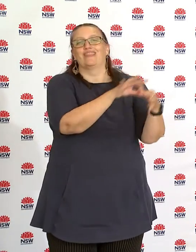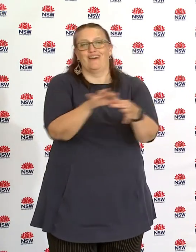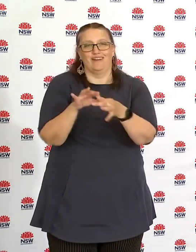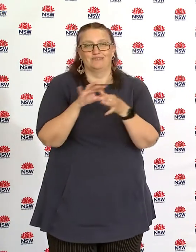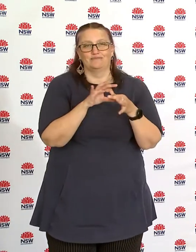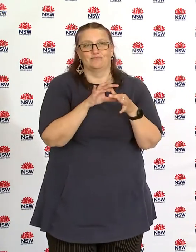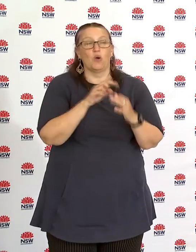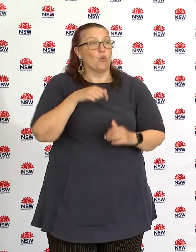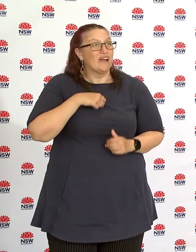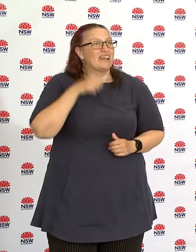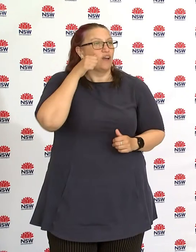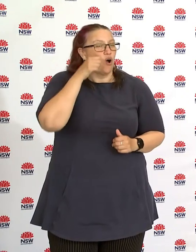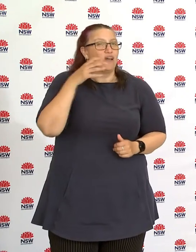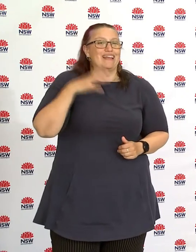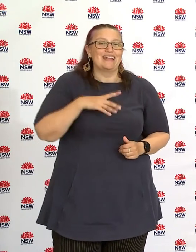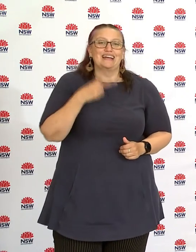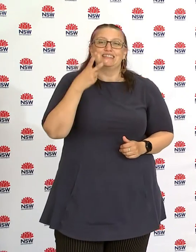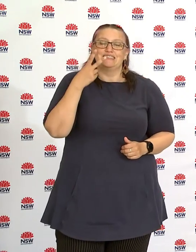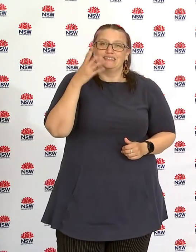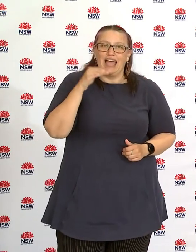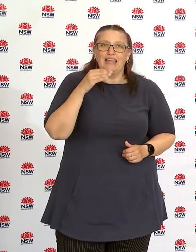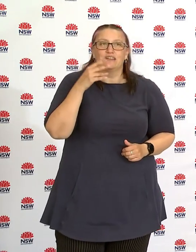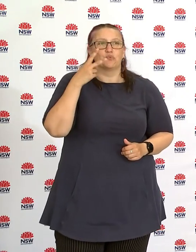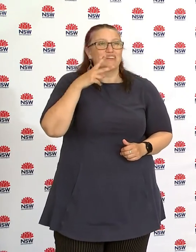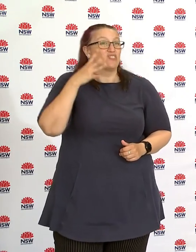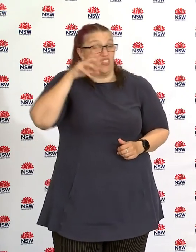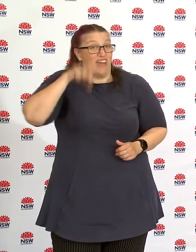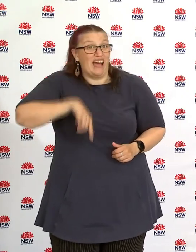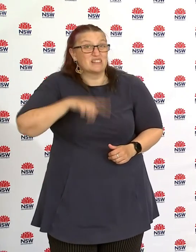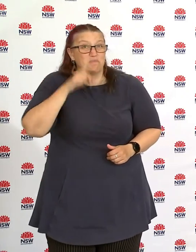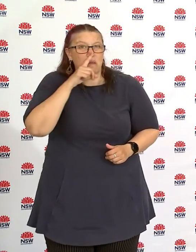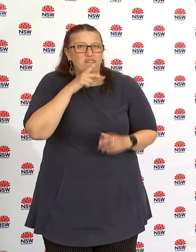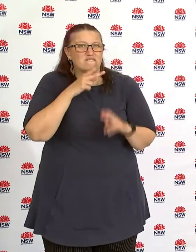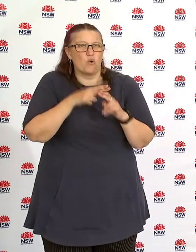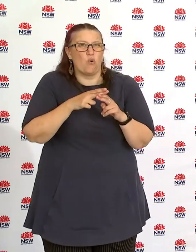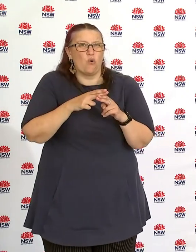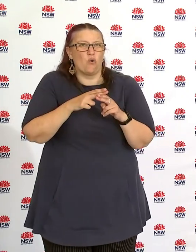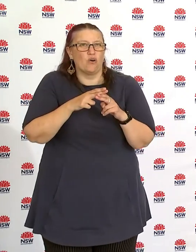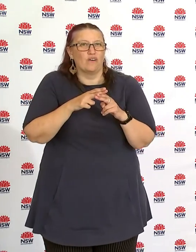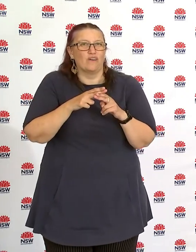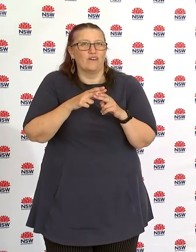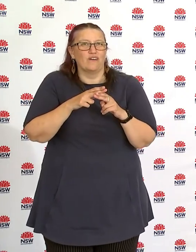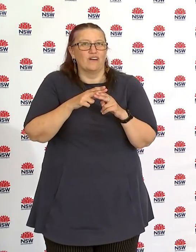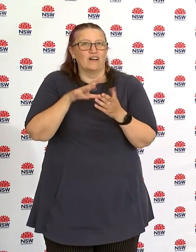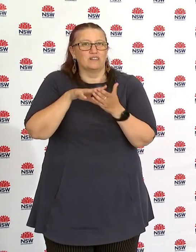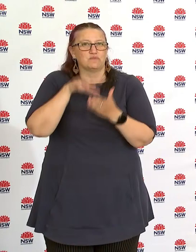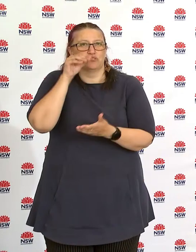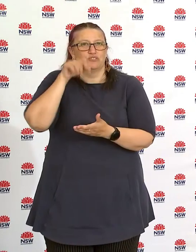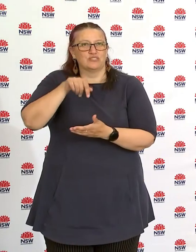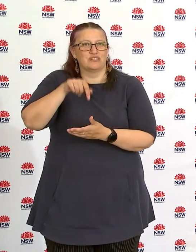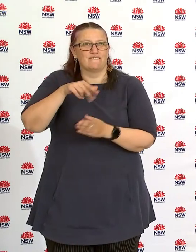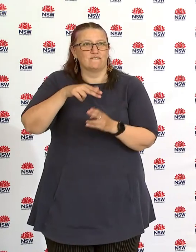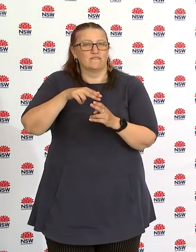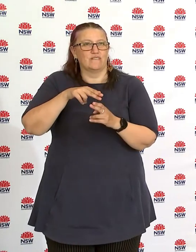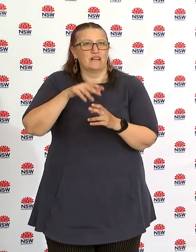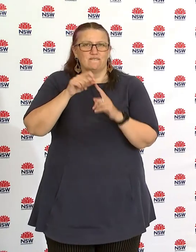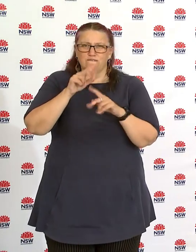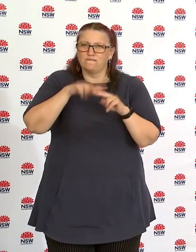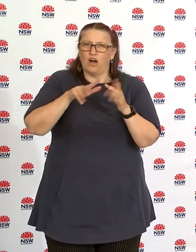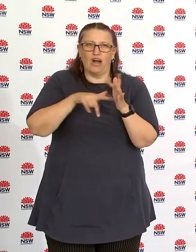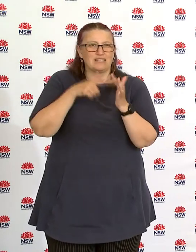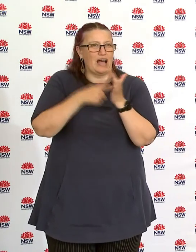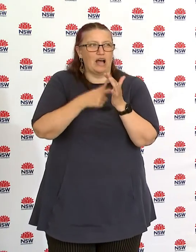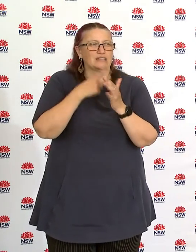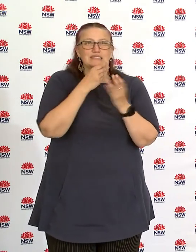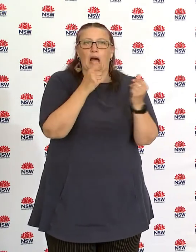of thousands of doses of pfizer for the year 12 students some of those will be taken from the bush not all of them all of not not all of them